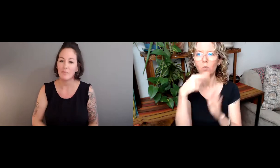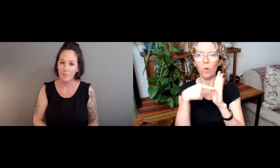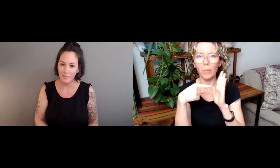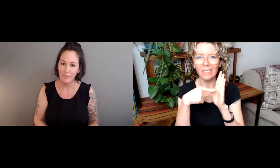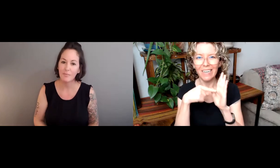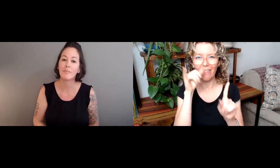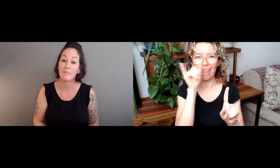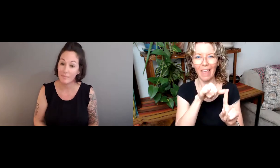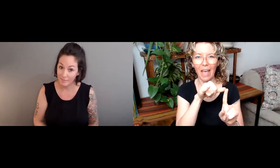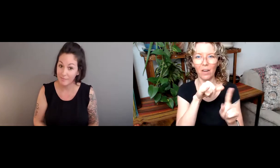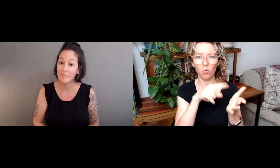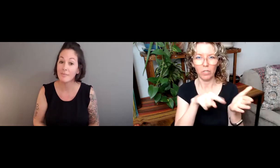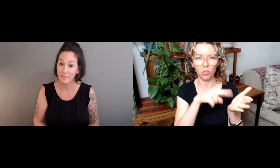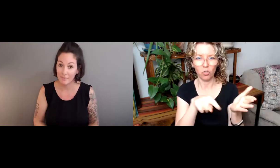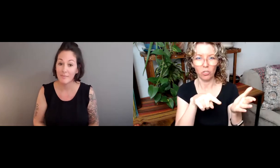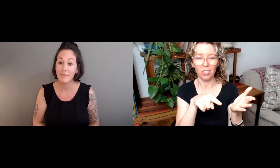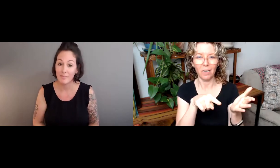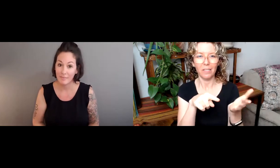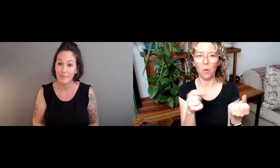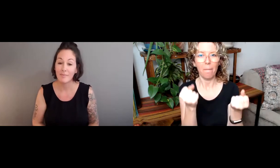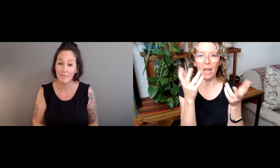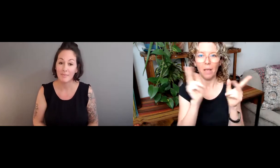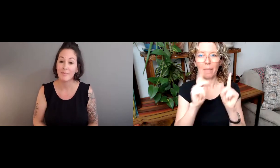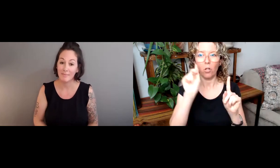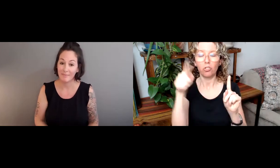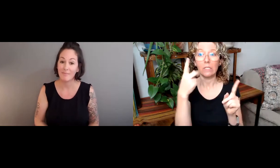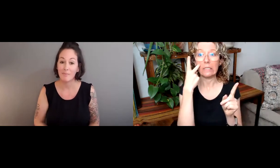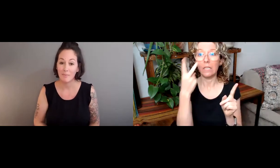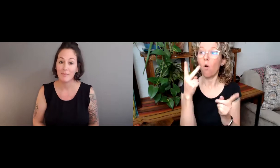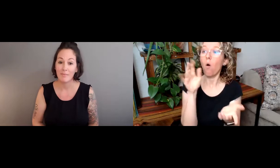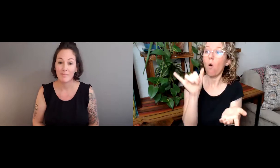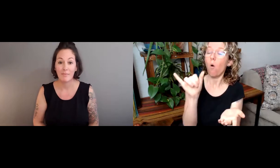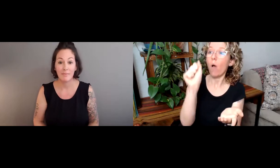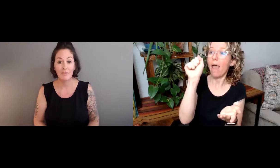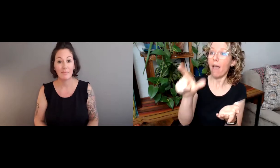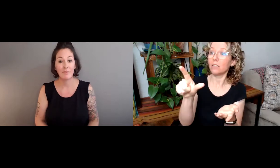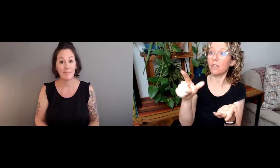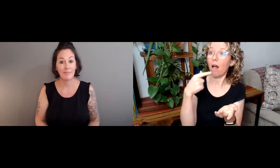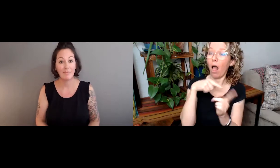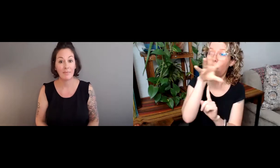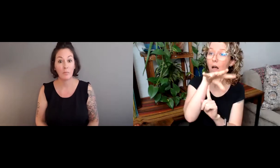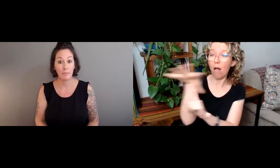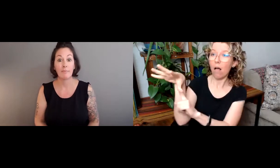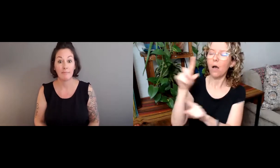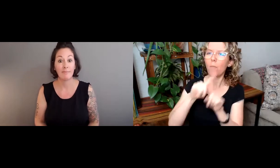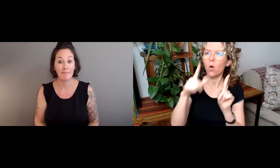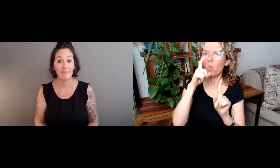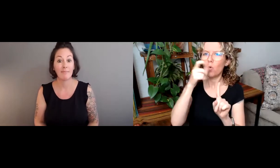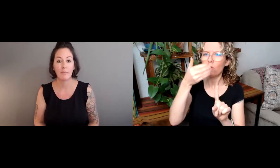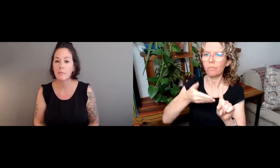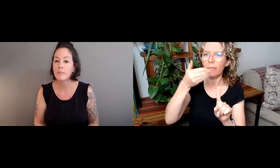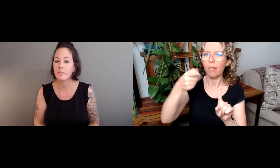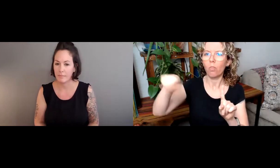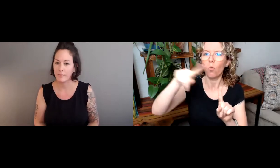we're recording in our relationship with them, because people might think that, well,